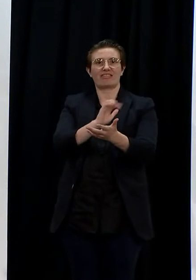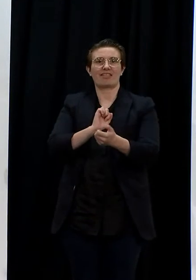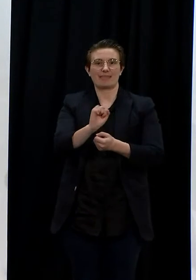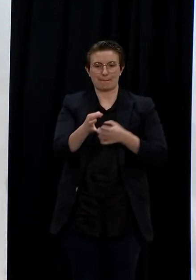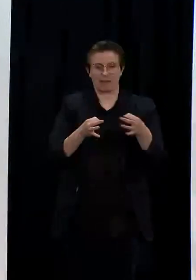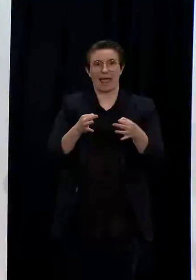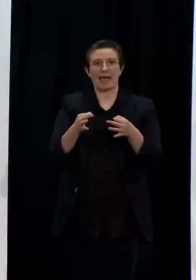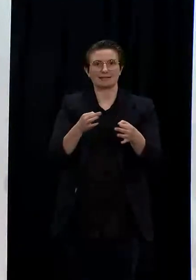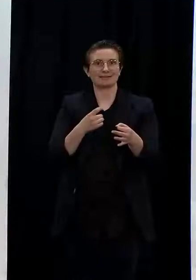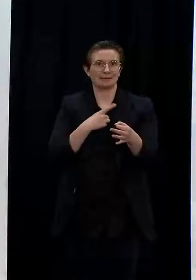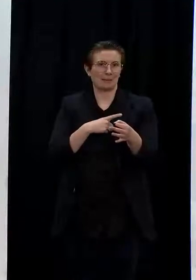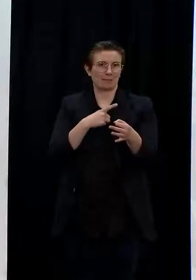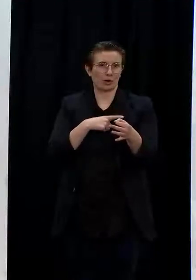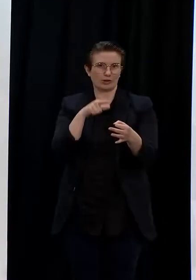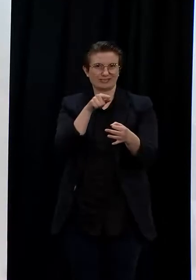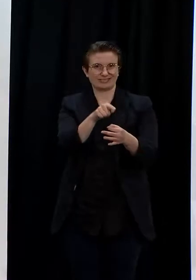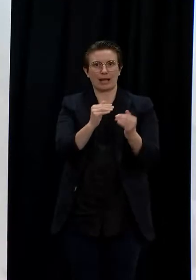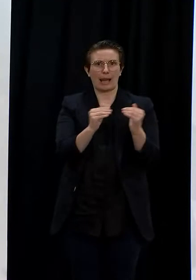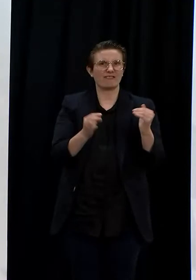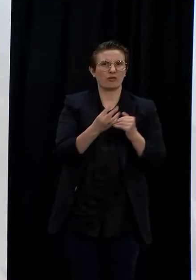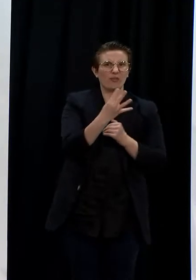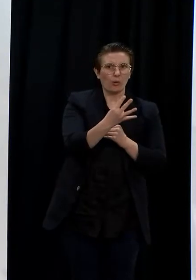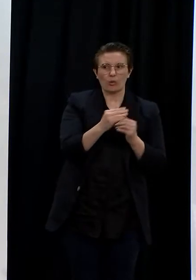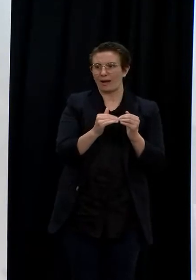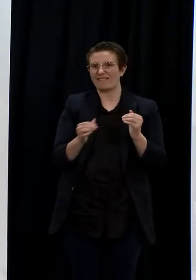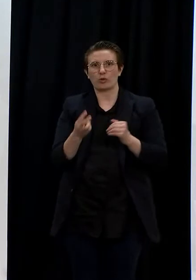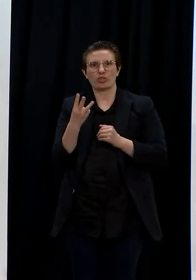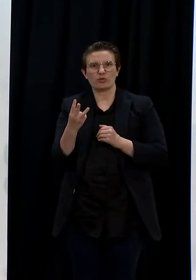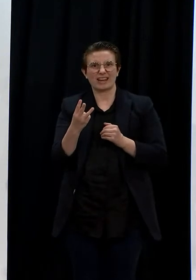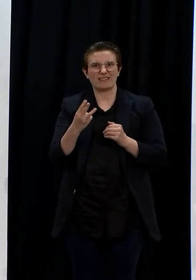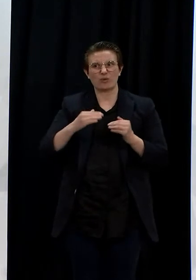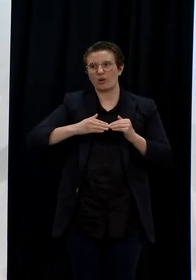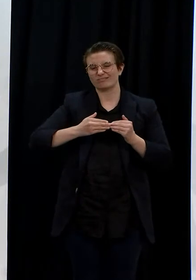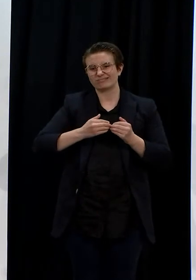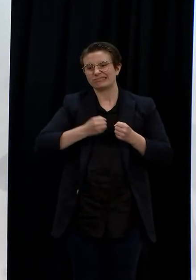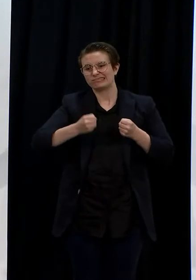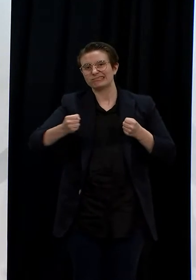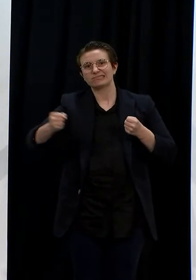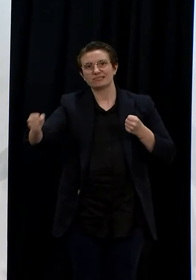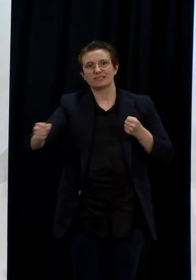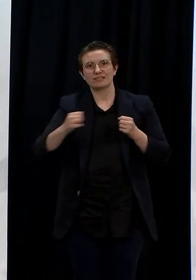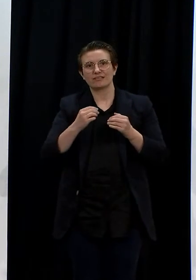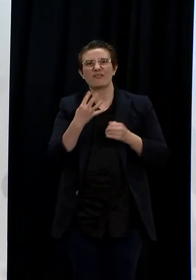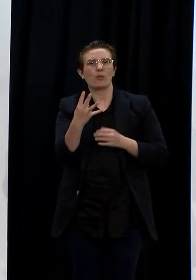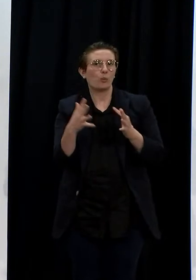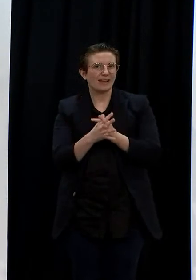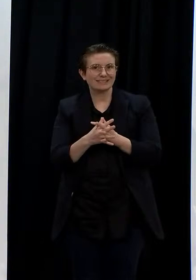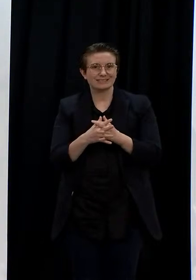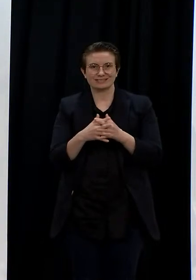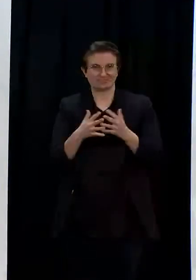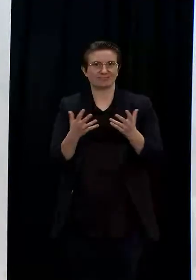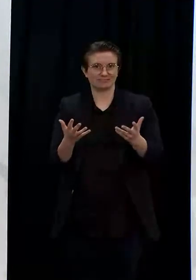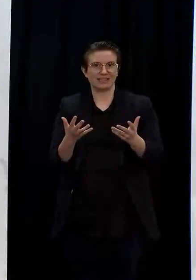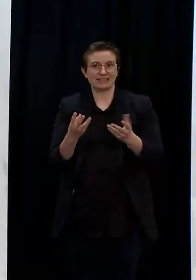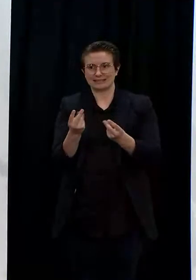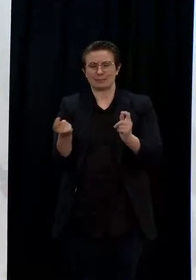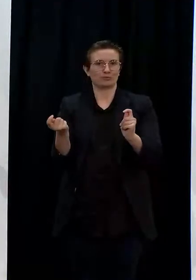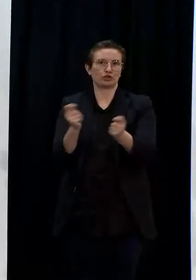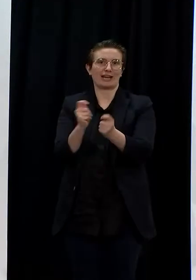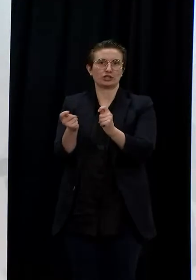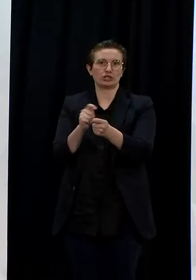or four for a total of four weeks or more some additional changes around NCEA and they particularly